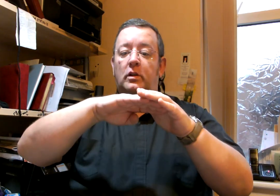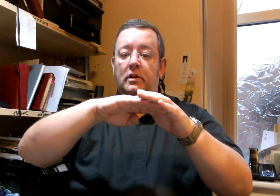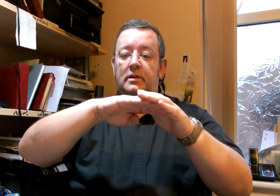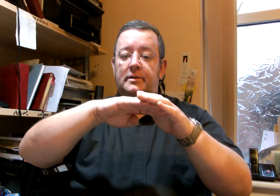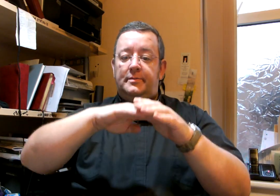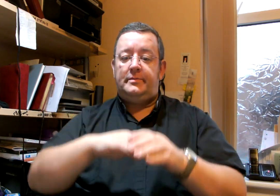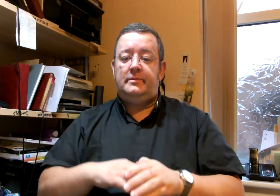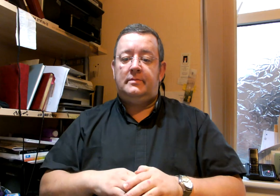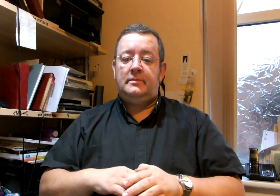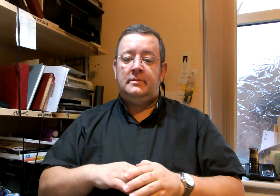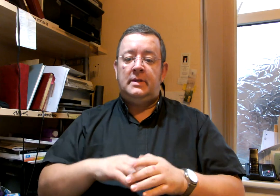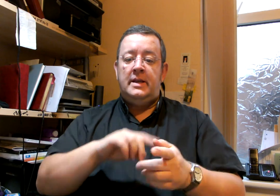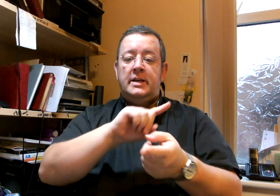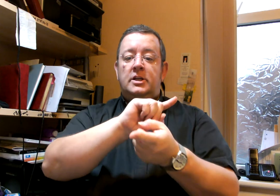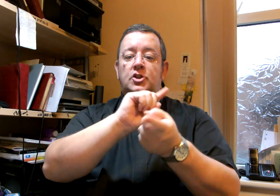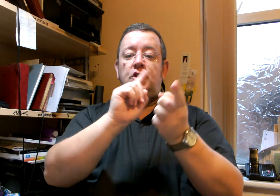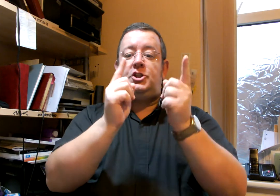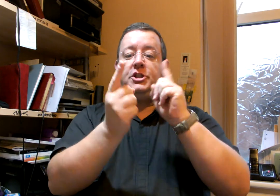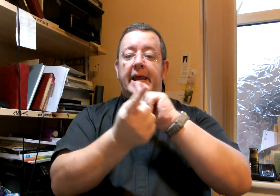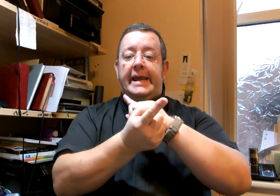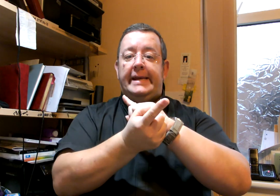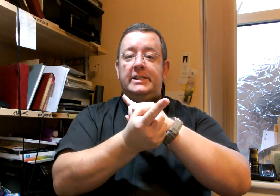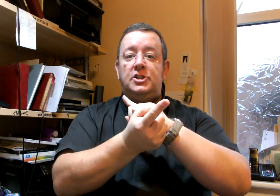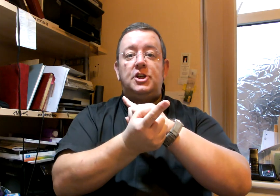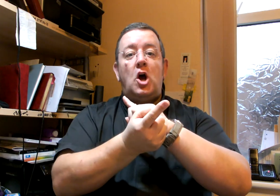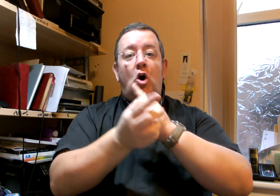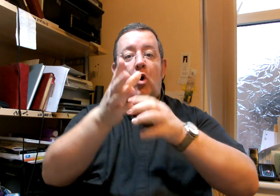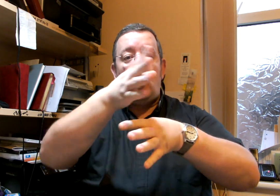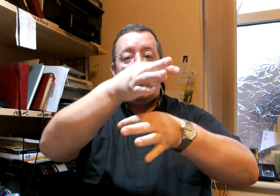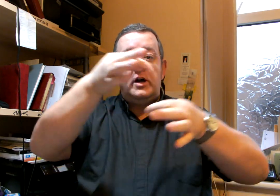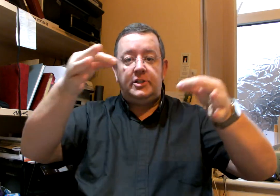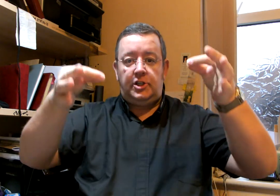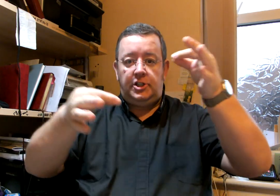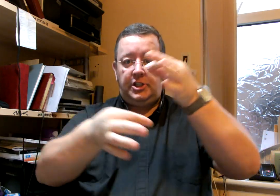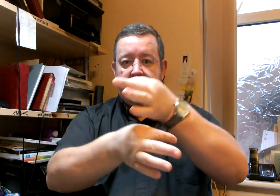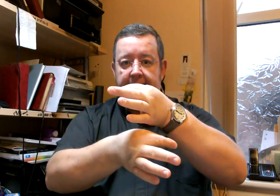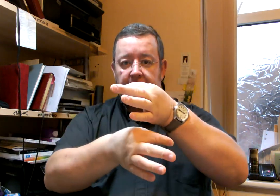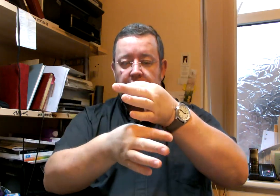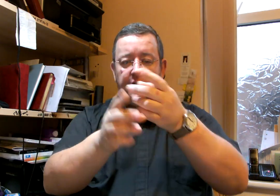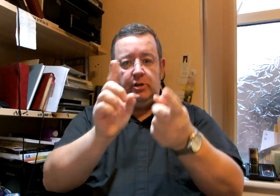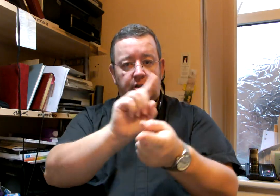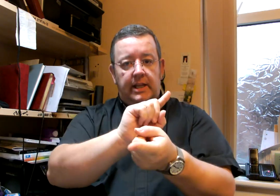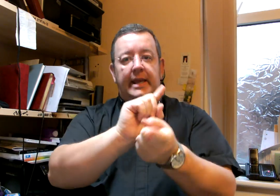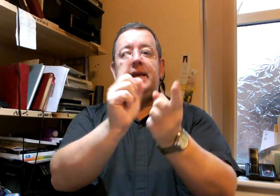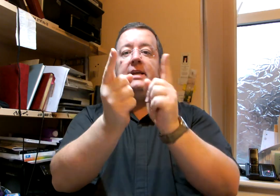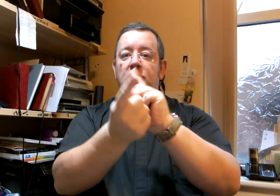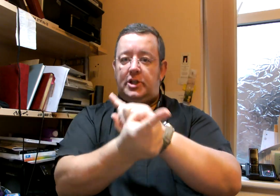To change. To to change. Usually change.